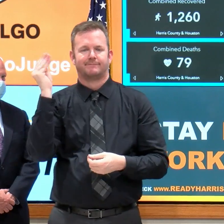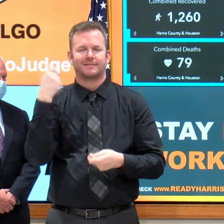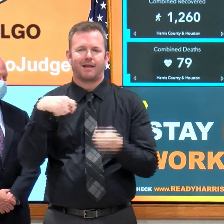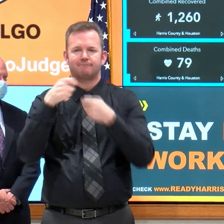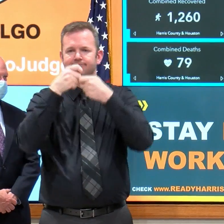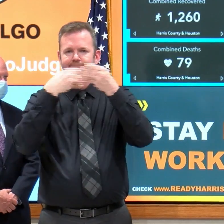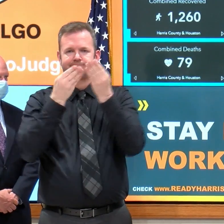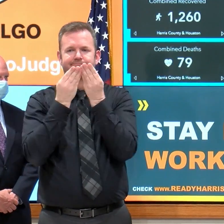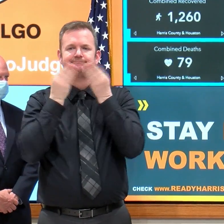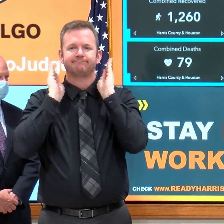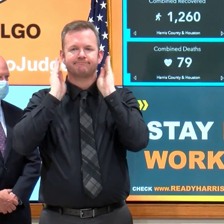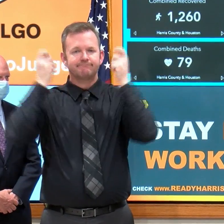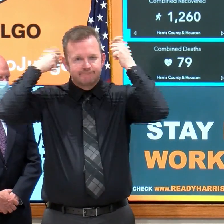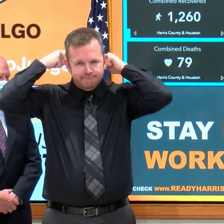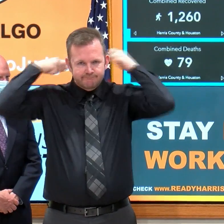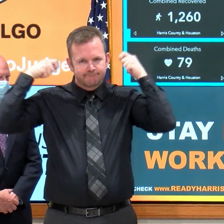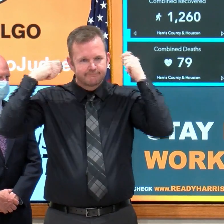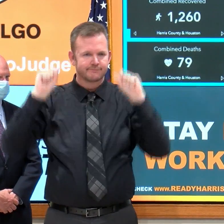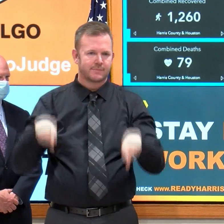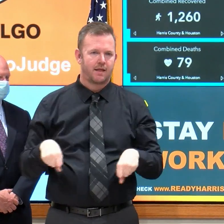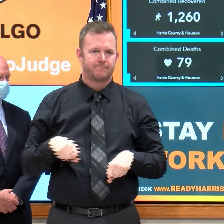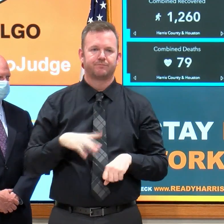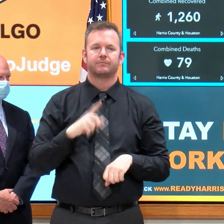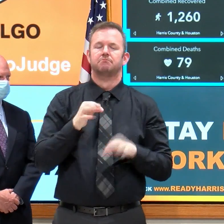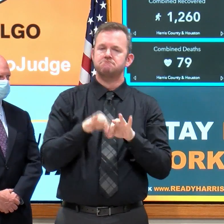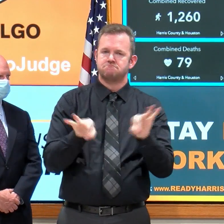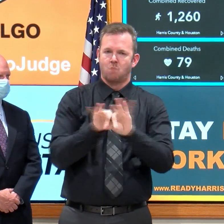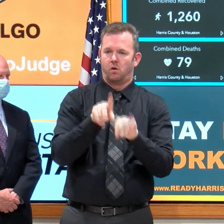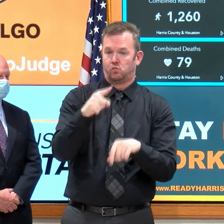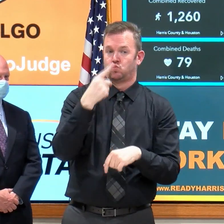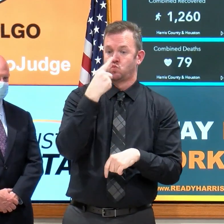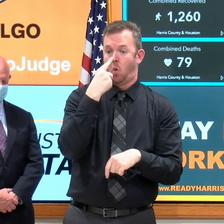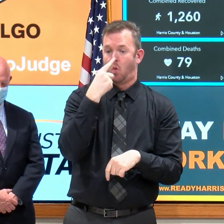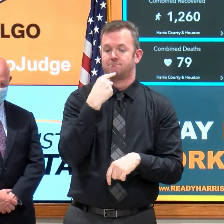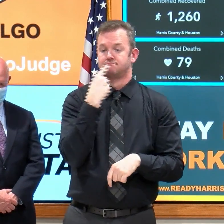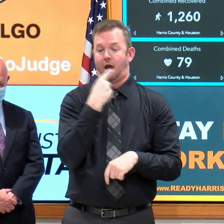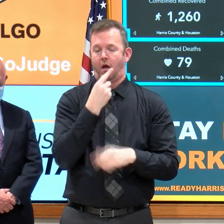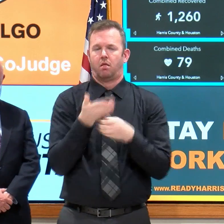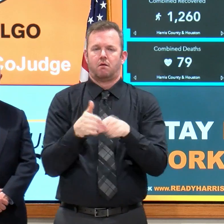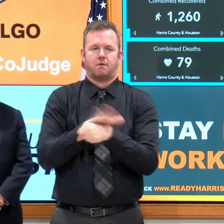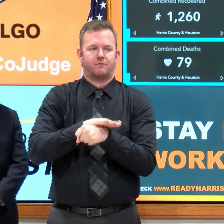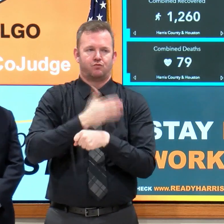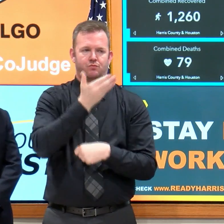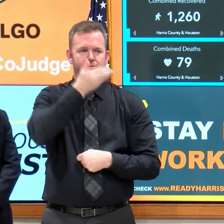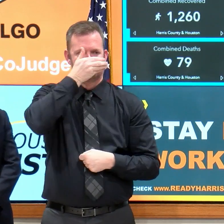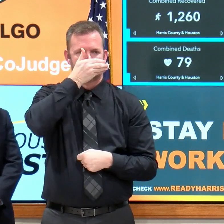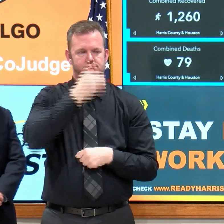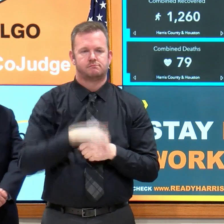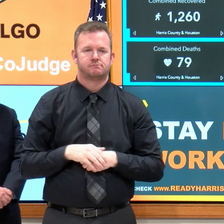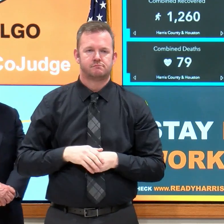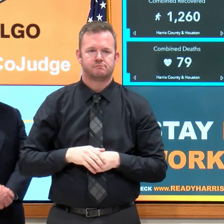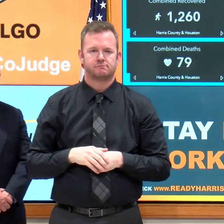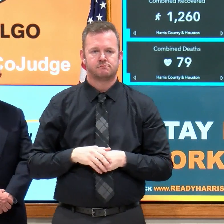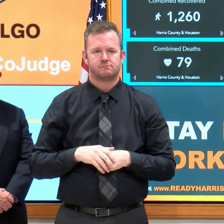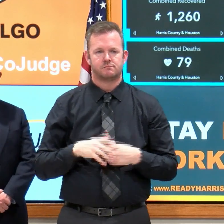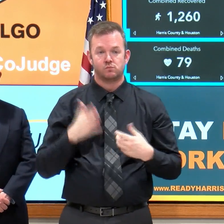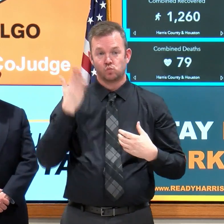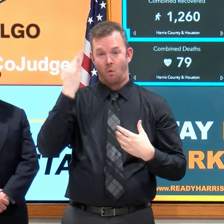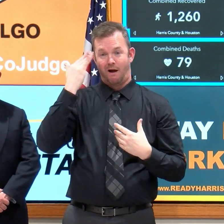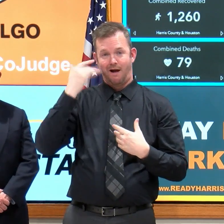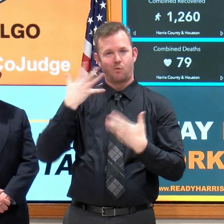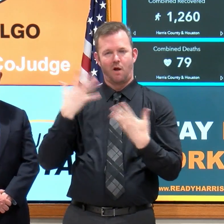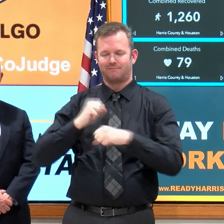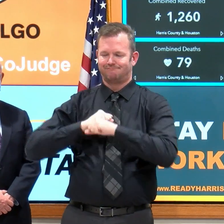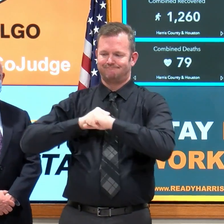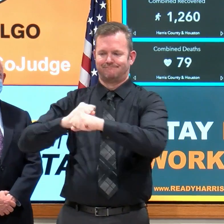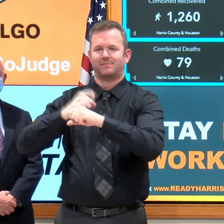and your mouth and to keep from infecting someone else, especially if you're asymptomatic